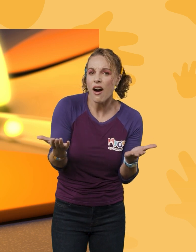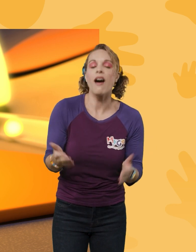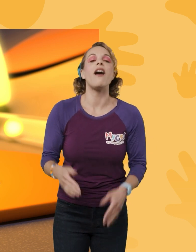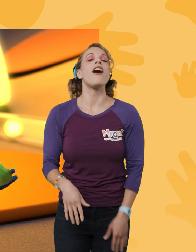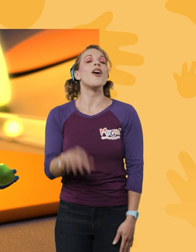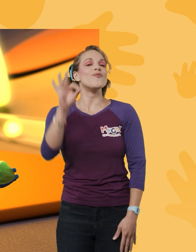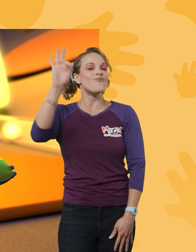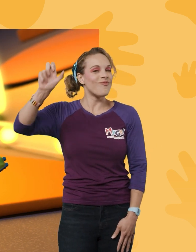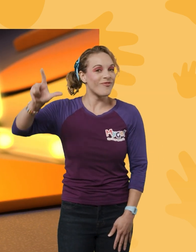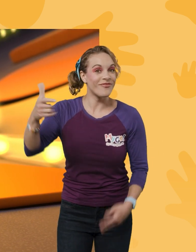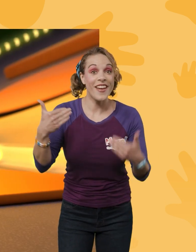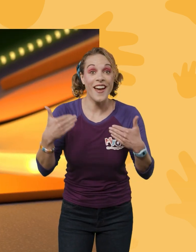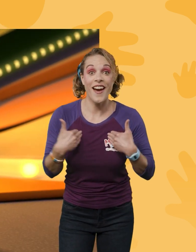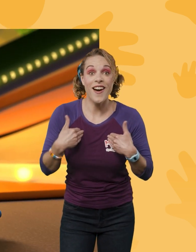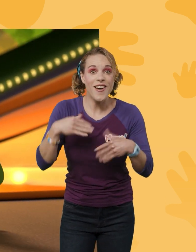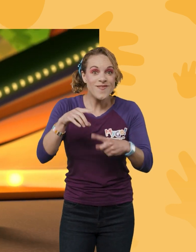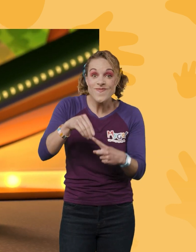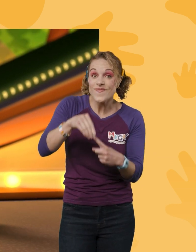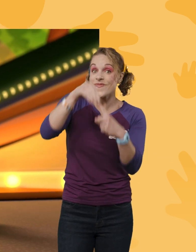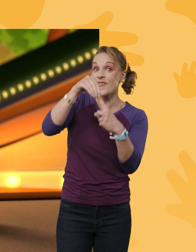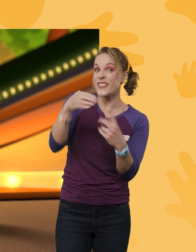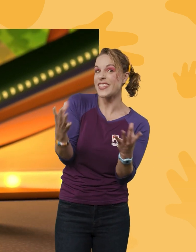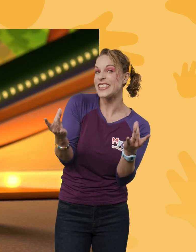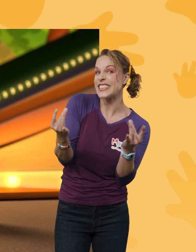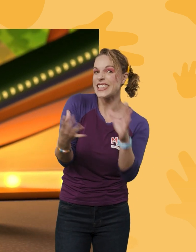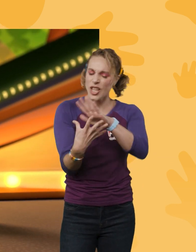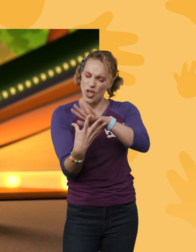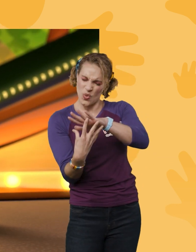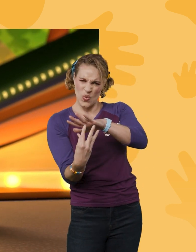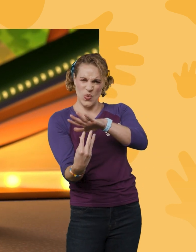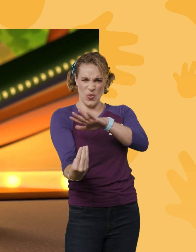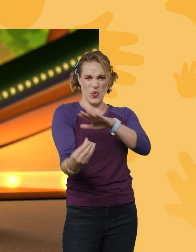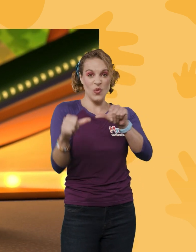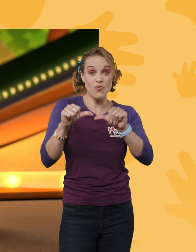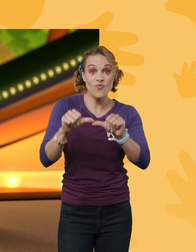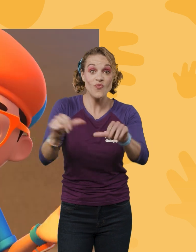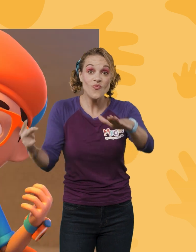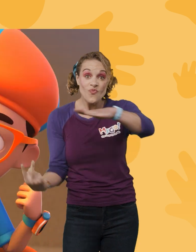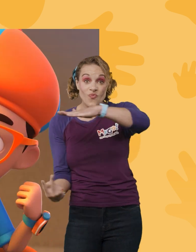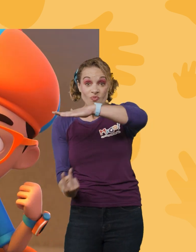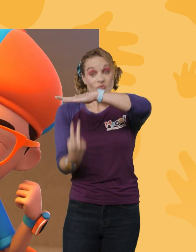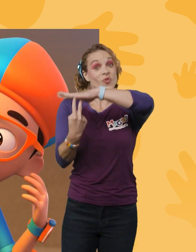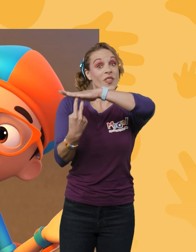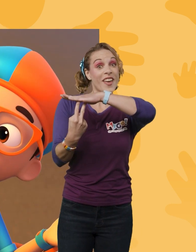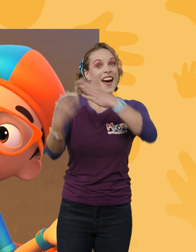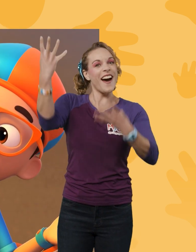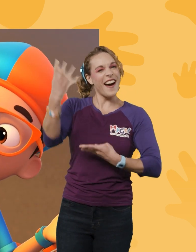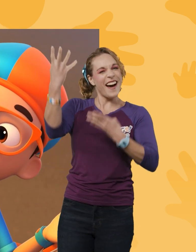legs have a special sticky glue that keeps them stuck to the ceiling! Upload answer, Debo!